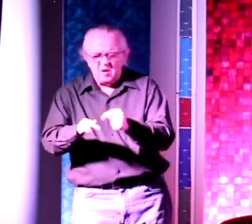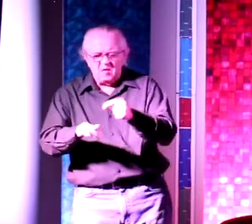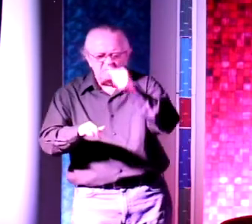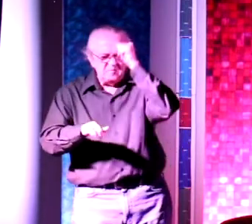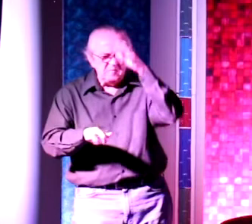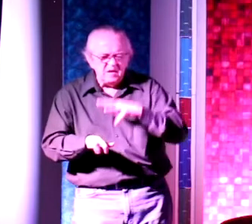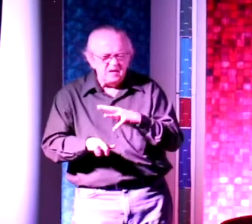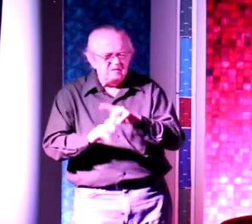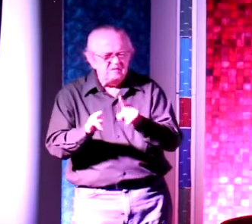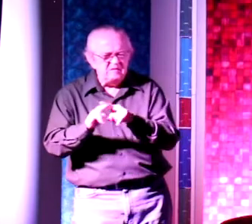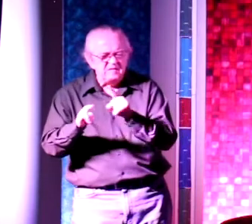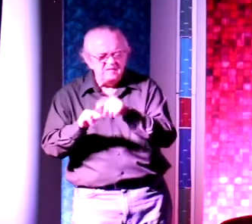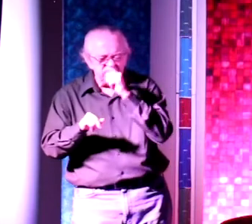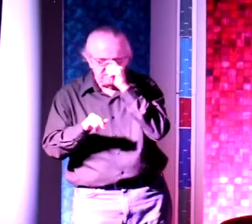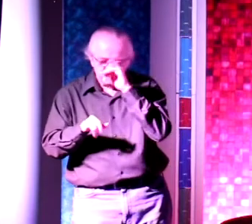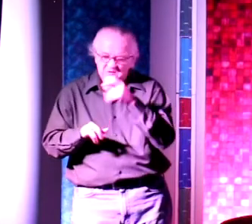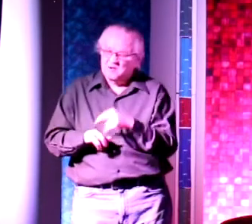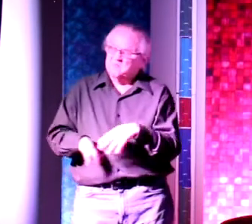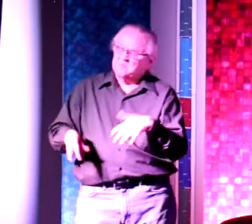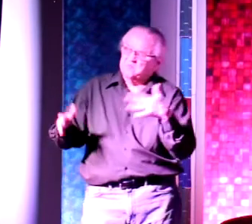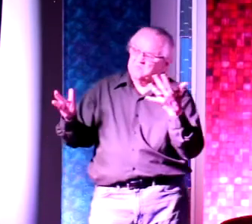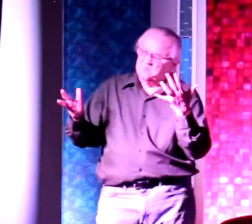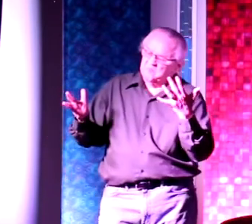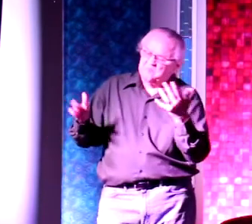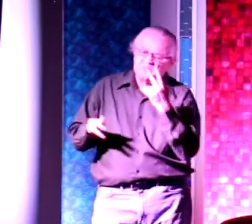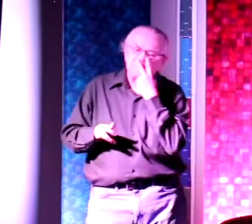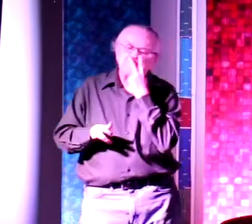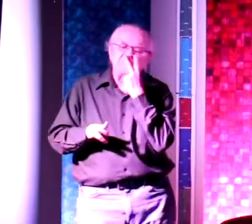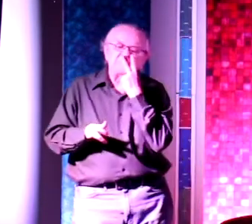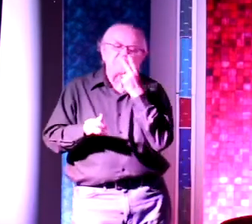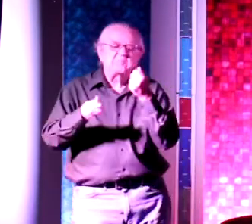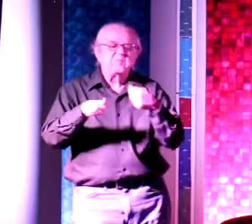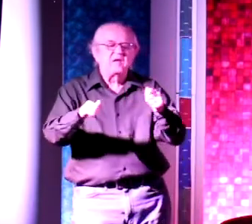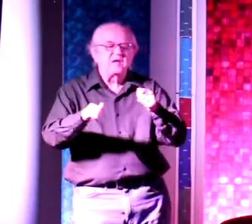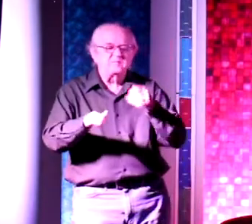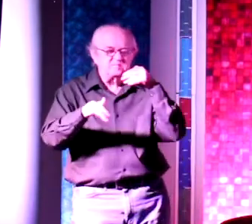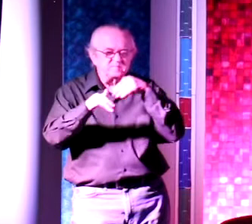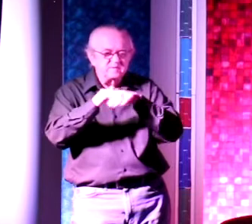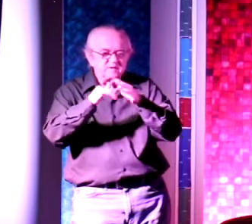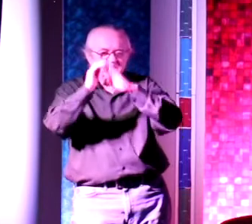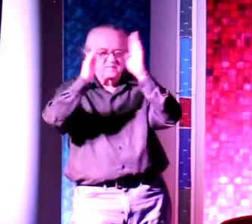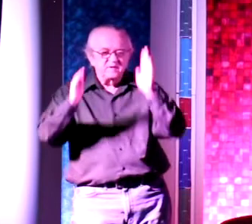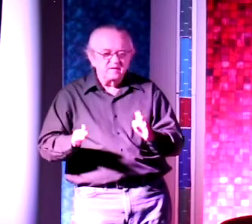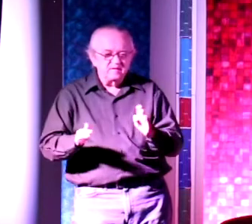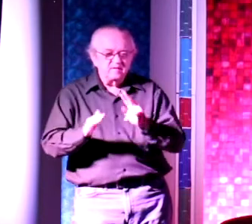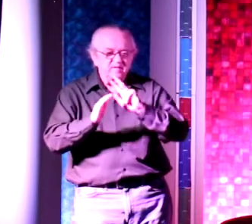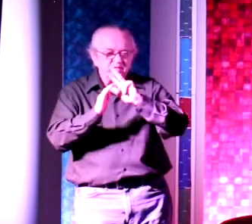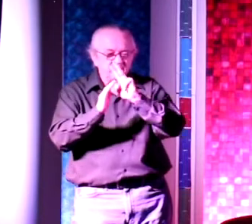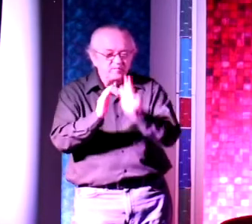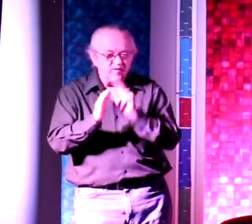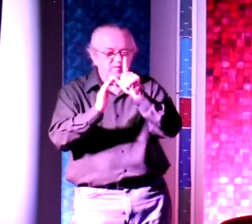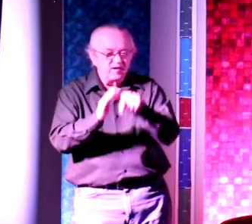John said, well, let me give it a try. He walked into a stable by himself into this barn. And three hours later, that horse